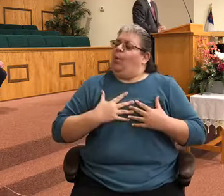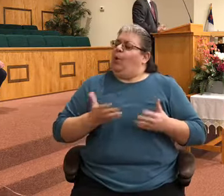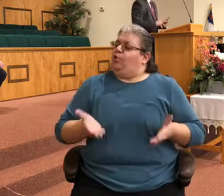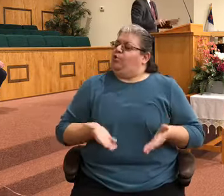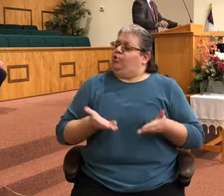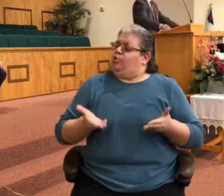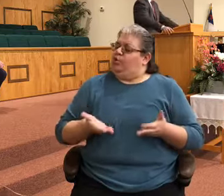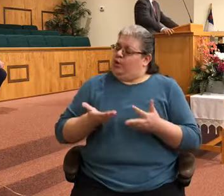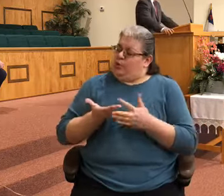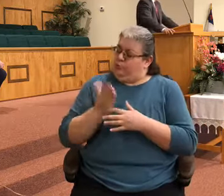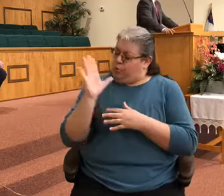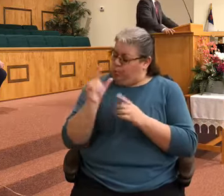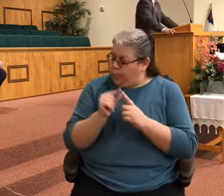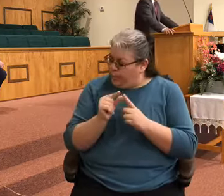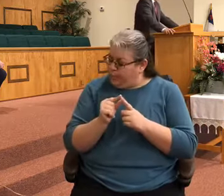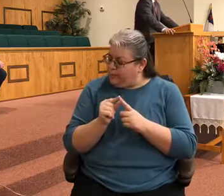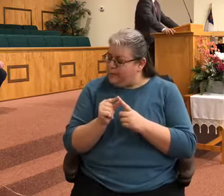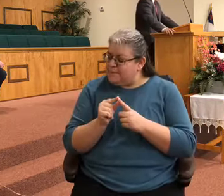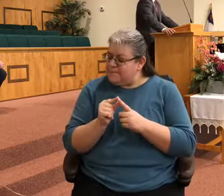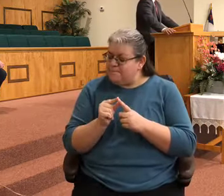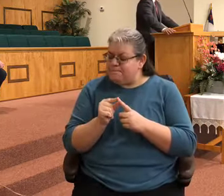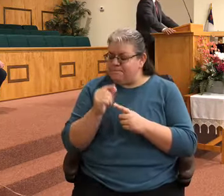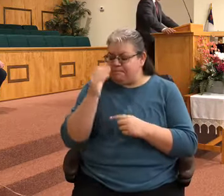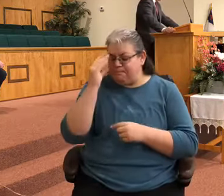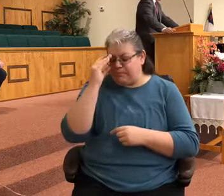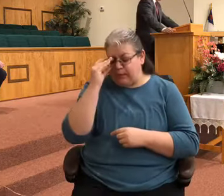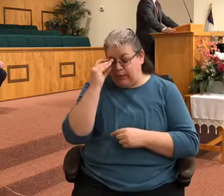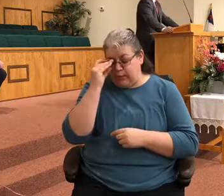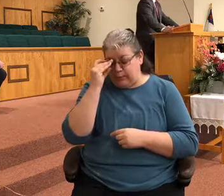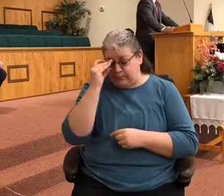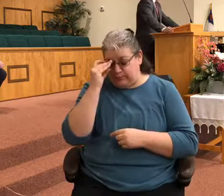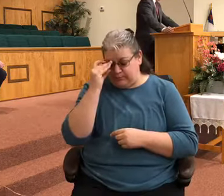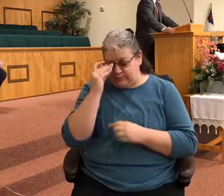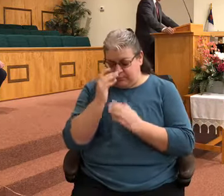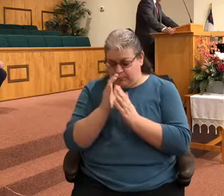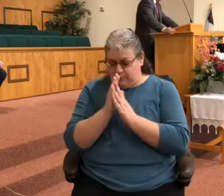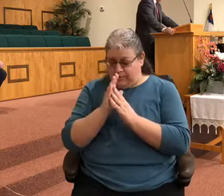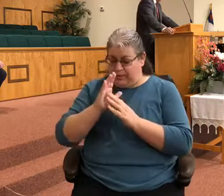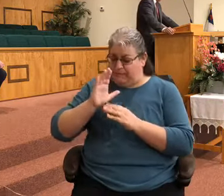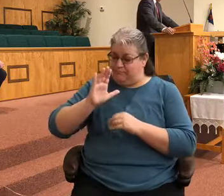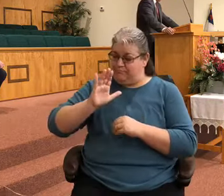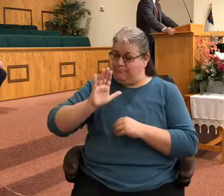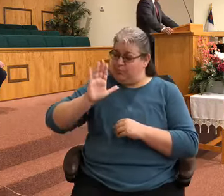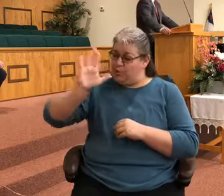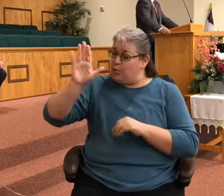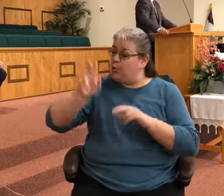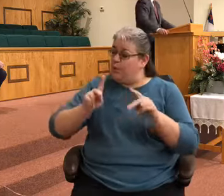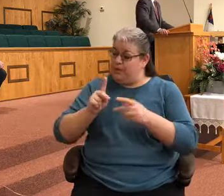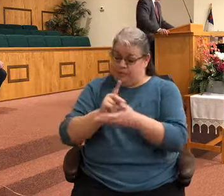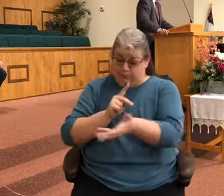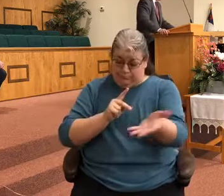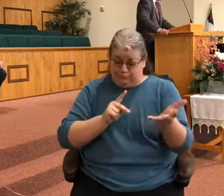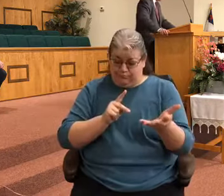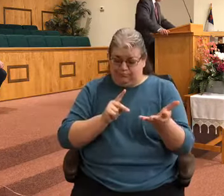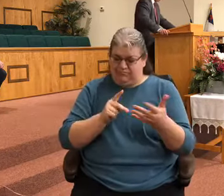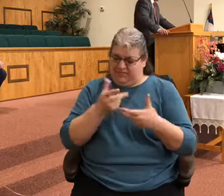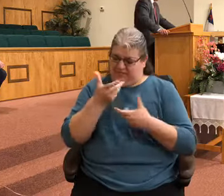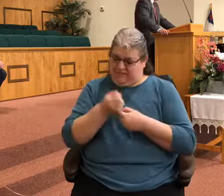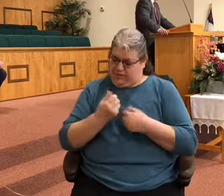And we pray, Lord, that your people would be strengthened in the faith. We pray that through this, you would be glorified.